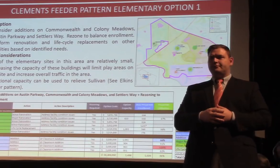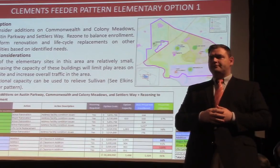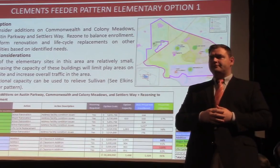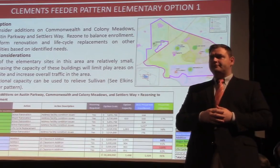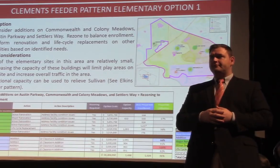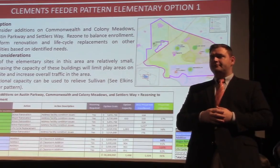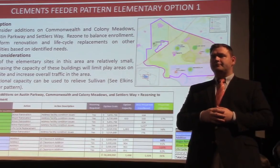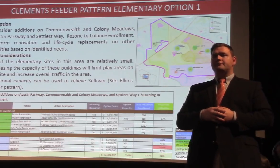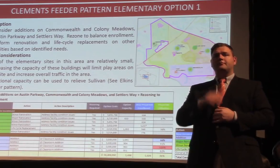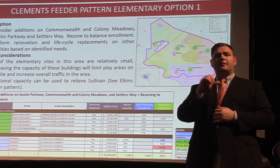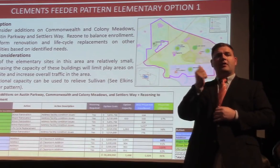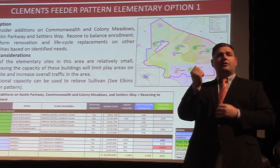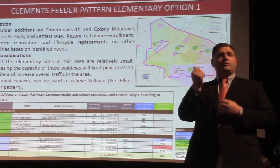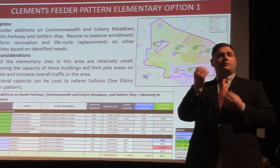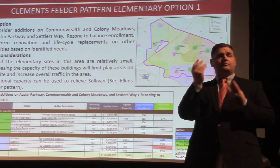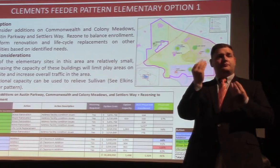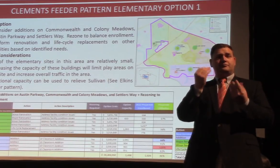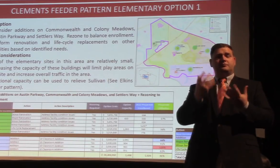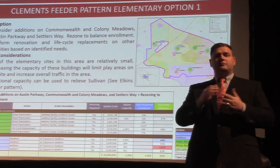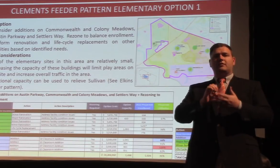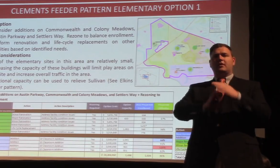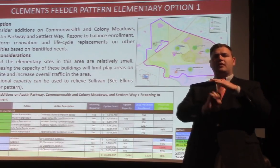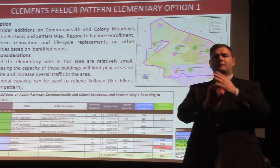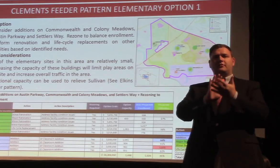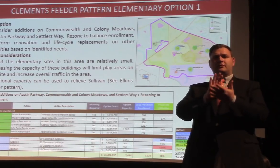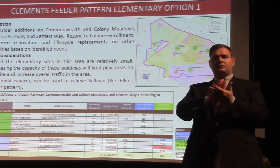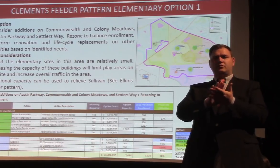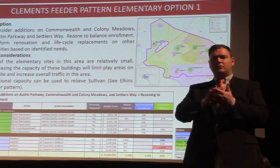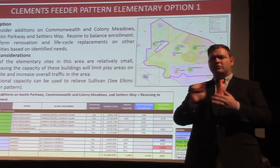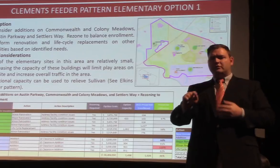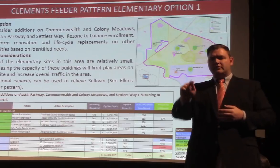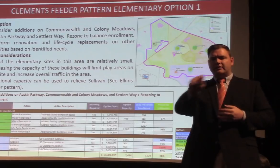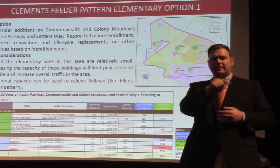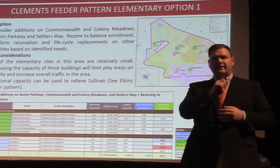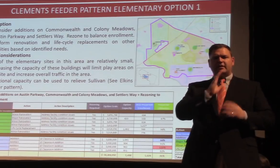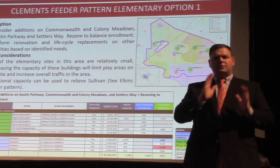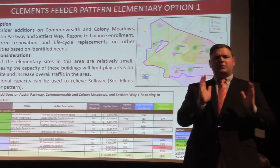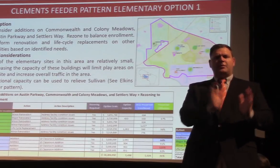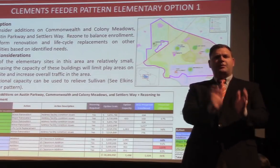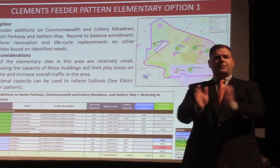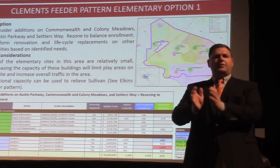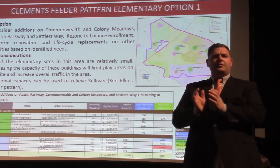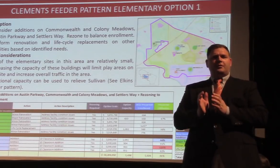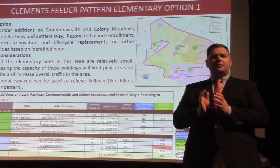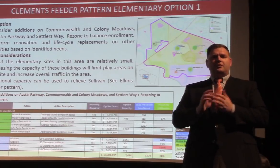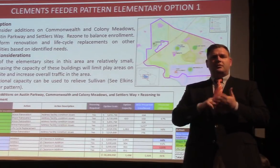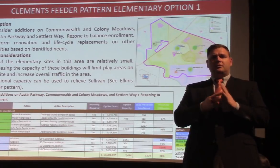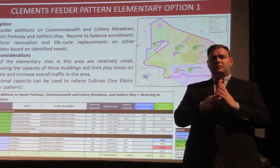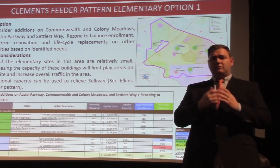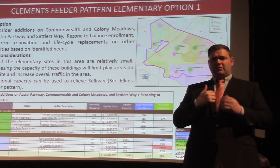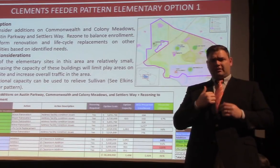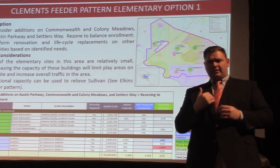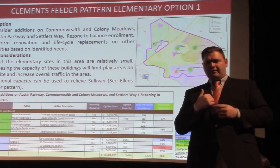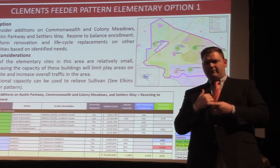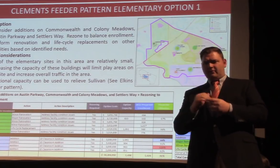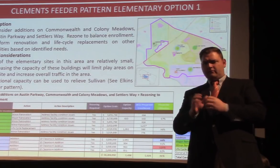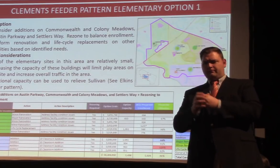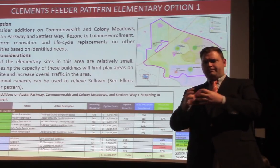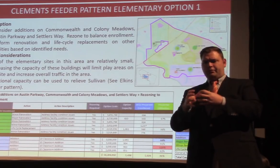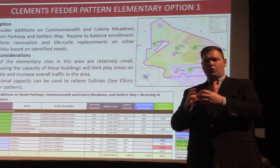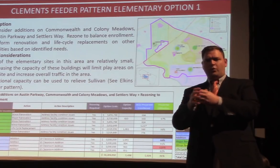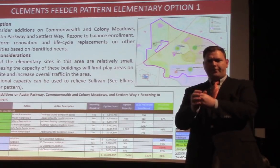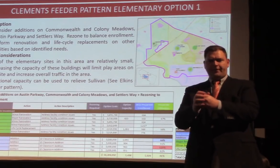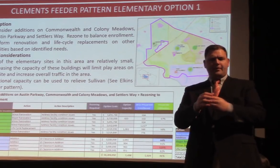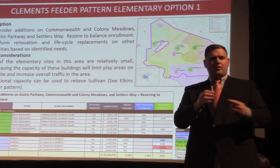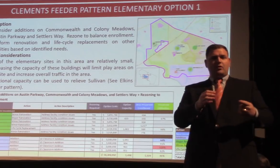the elementary sites in this area are relatively small, and so increasing the capacity of buildings may limit play areas on site and increase overall traffic in the